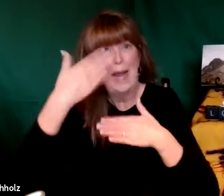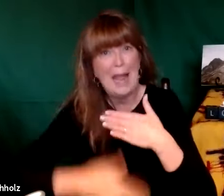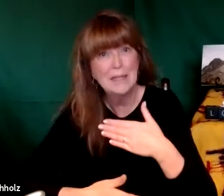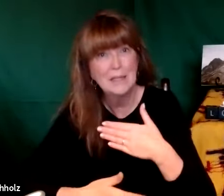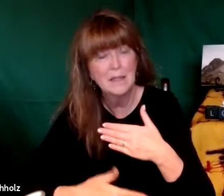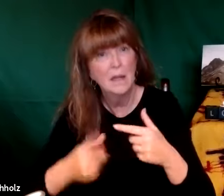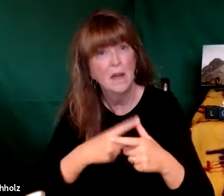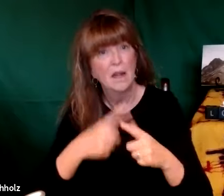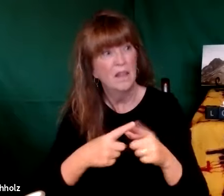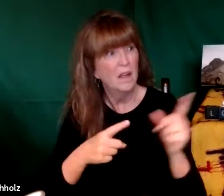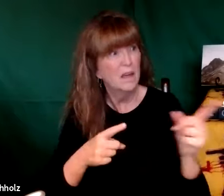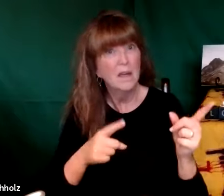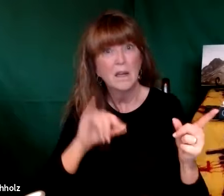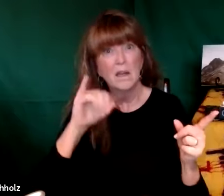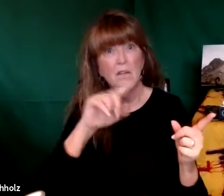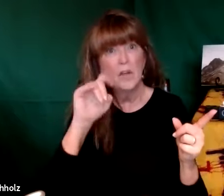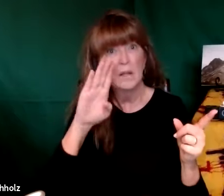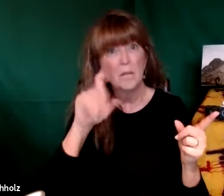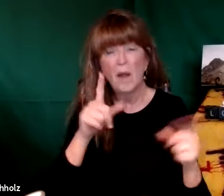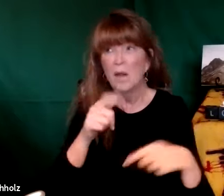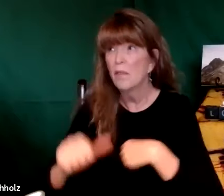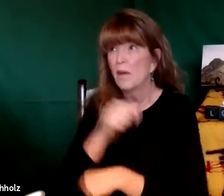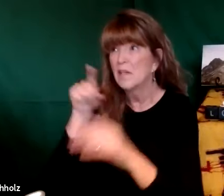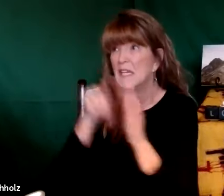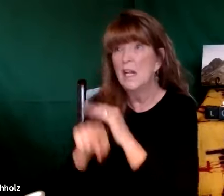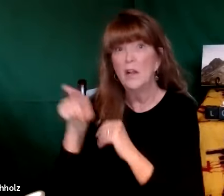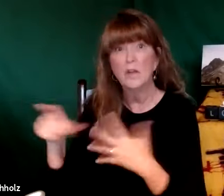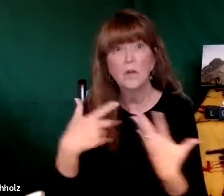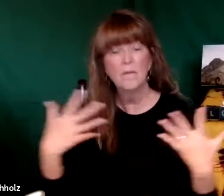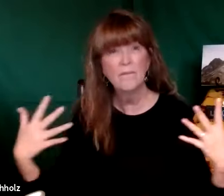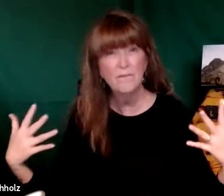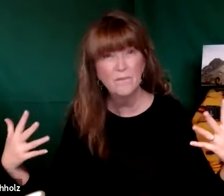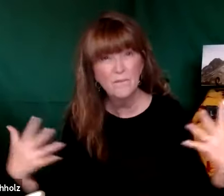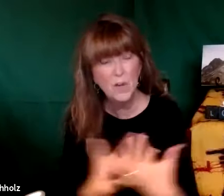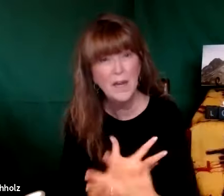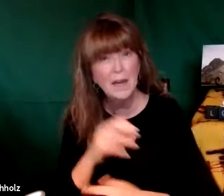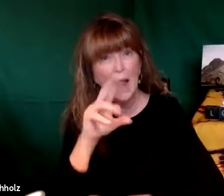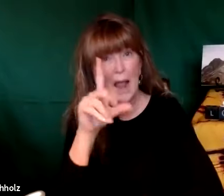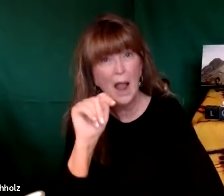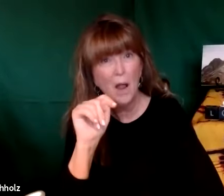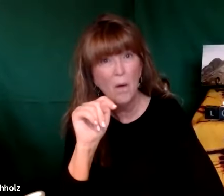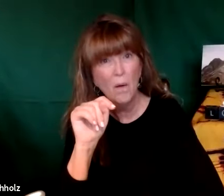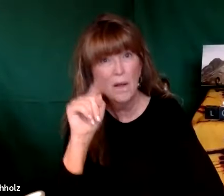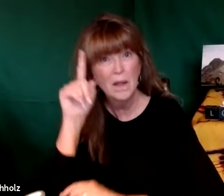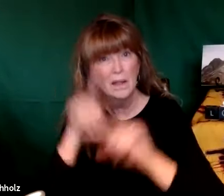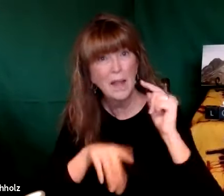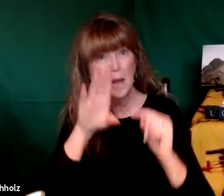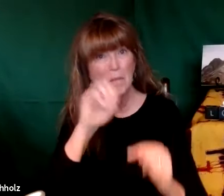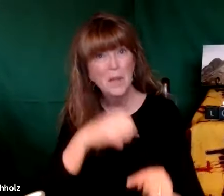because Elijah was waiting for God to tell him what to do next and at the same time Jezebel was threatening to kill